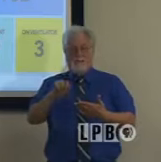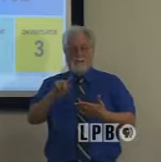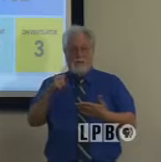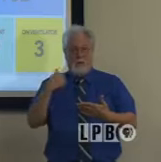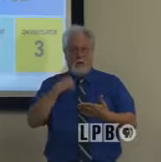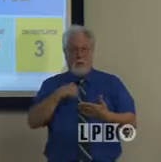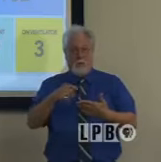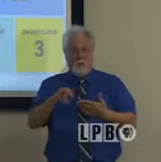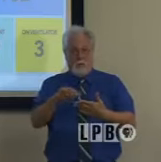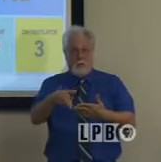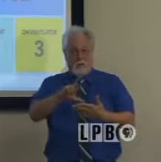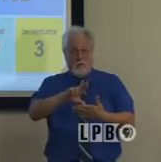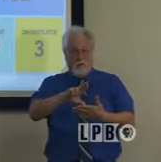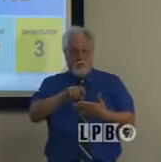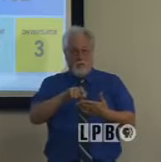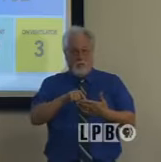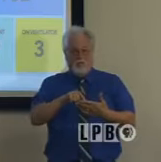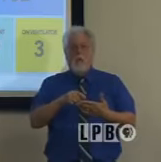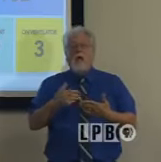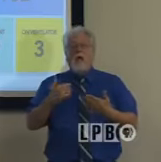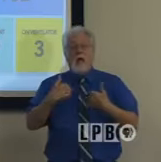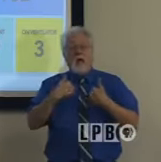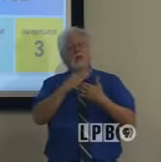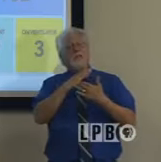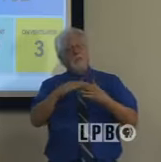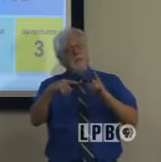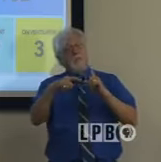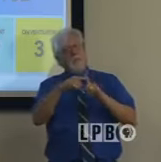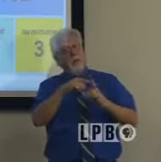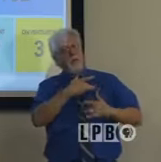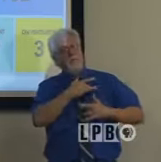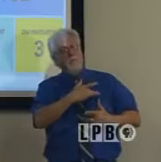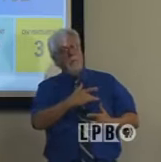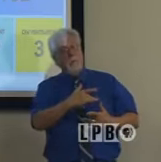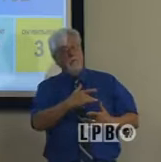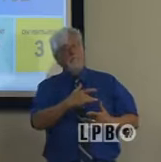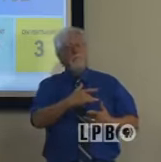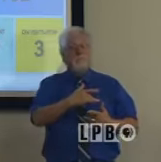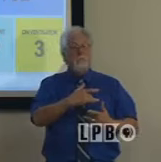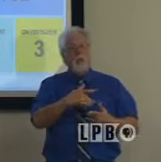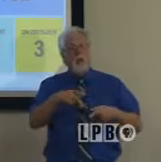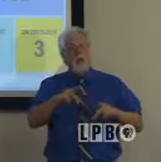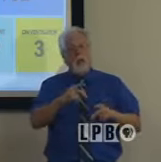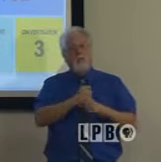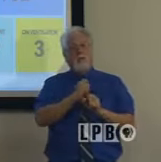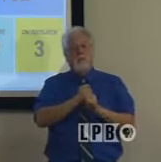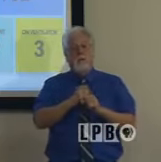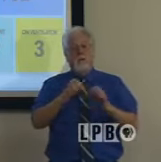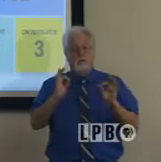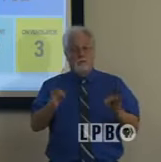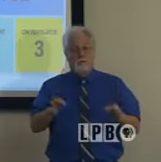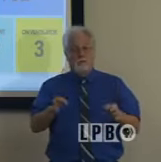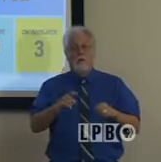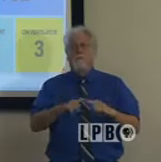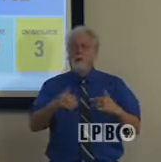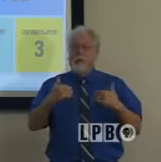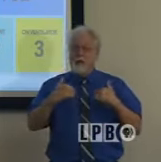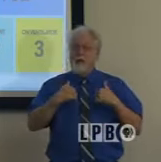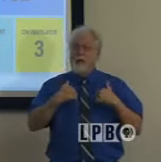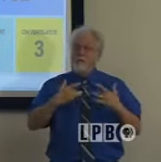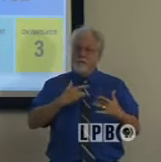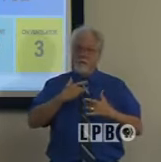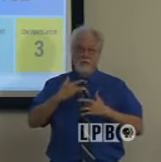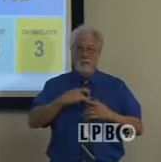inform our decision, we've had some positive trends that have allowed us to make this move. We do have the